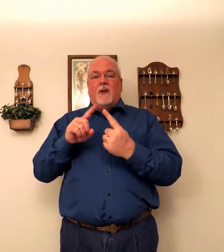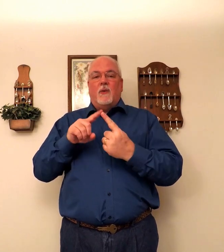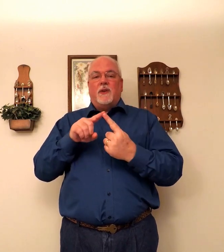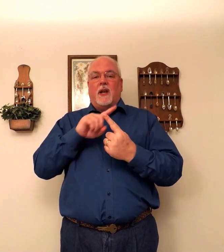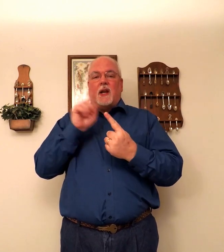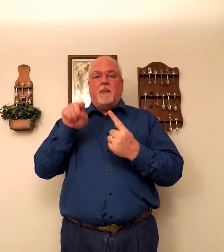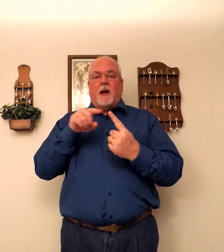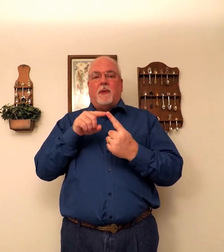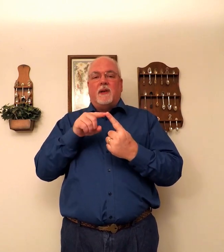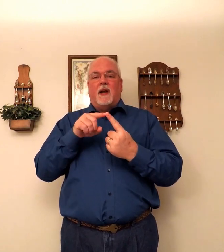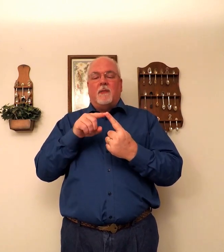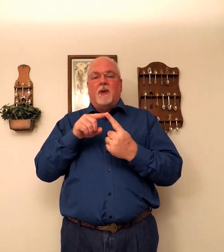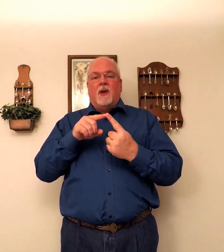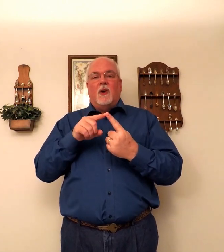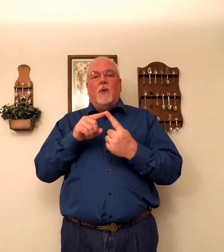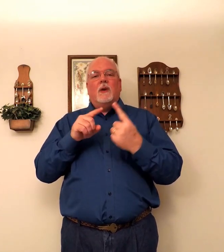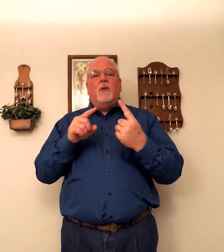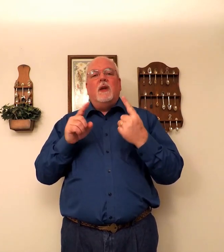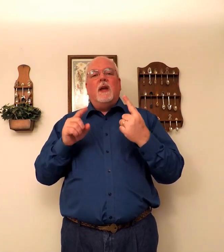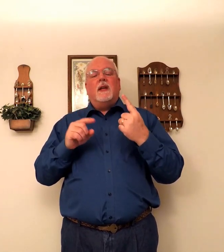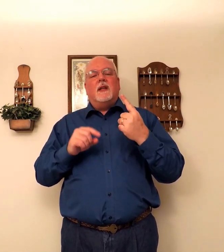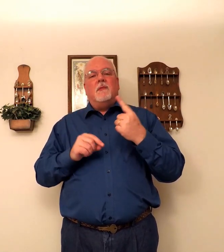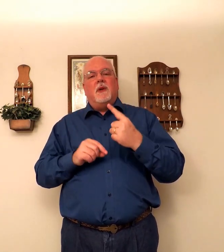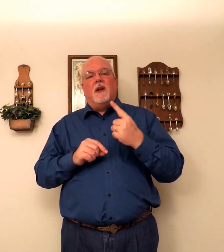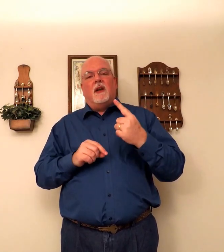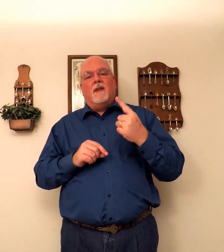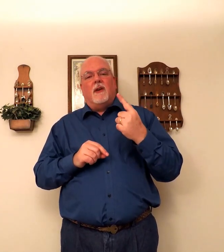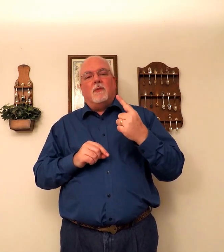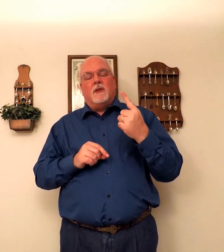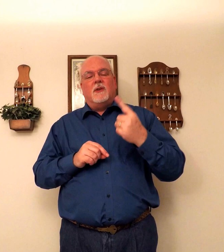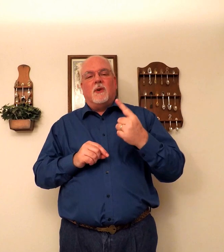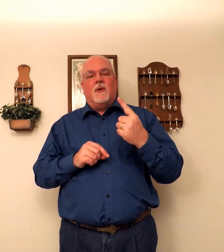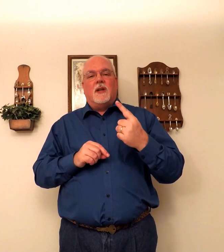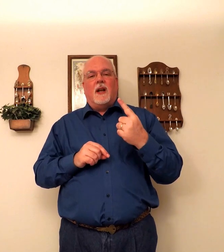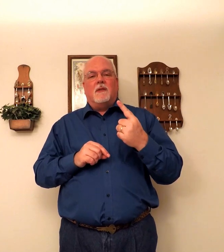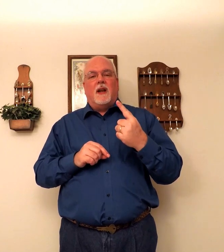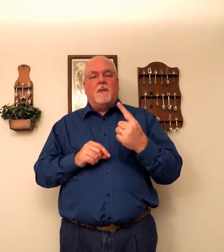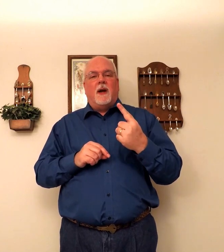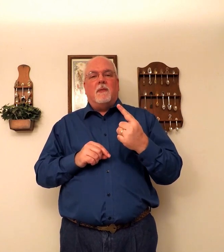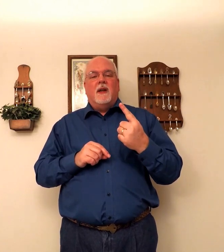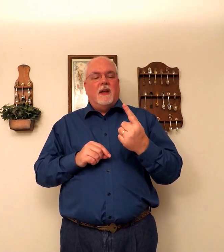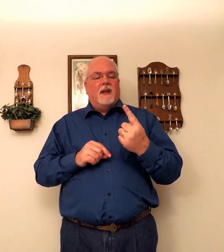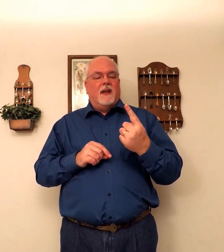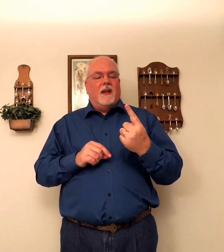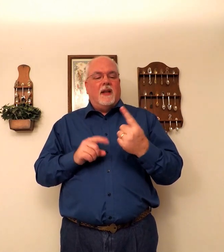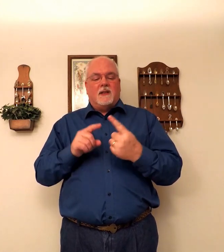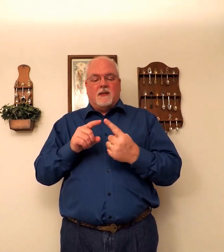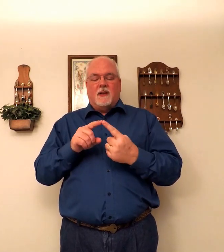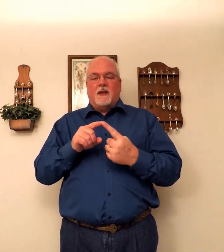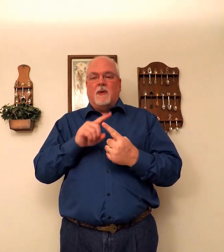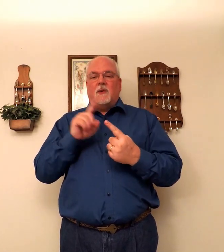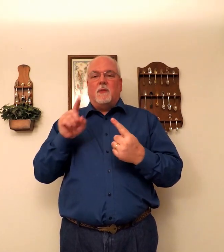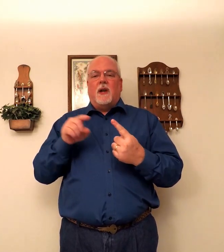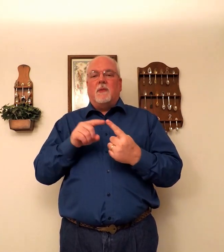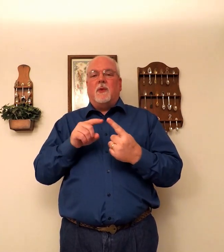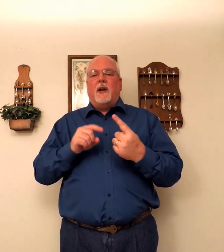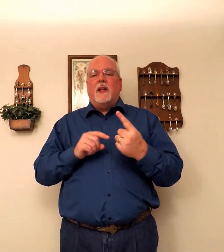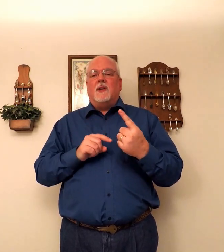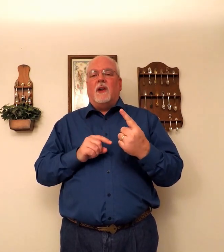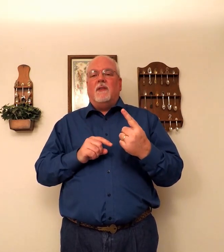with a lollipop on top. When will you get to the middle of a, what's your old lollipop? Now, that commercial probably predates all